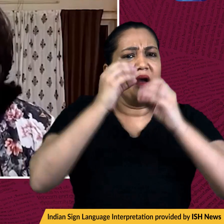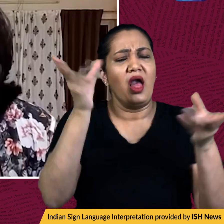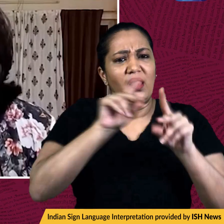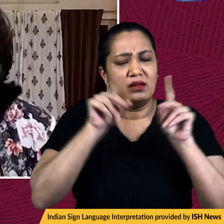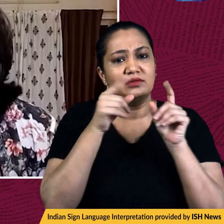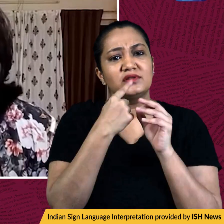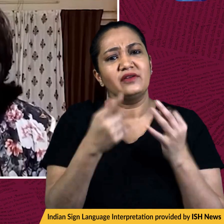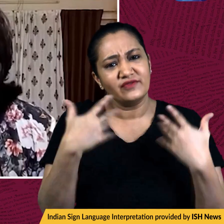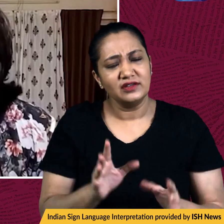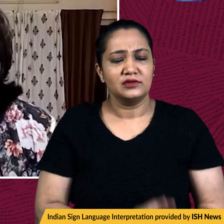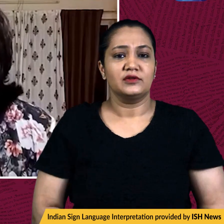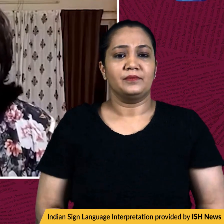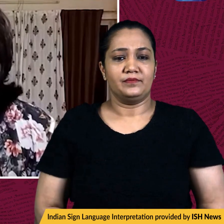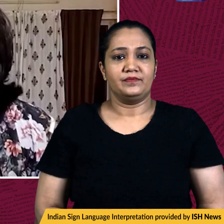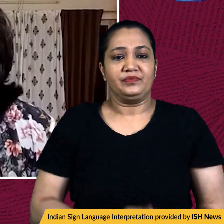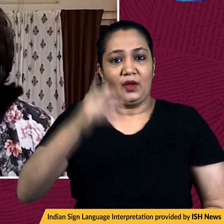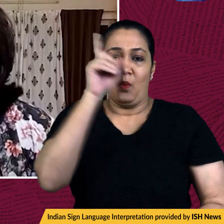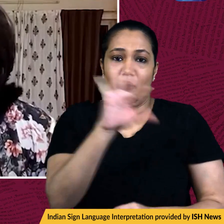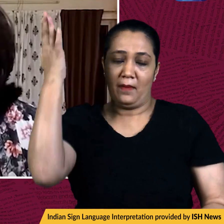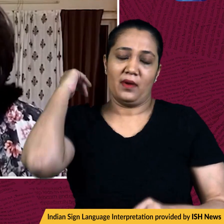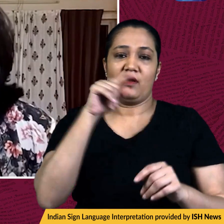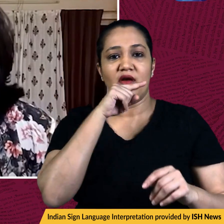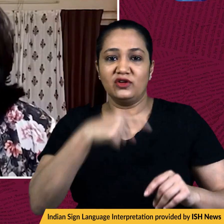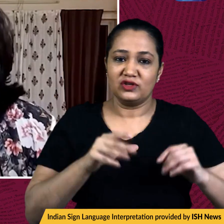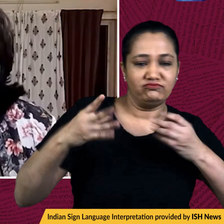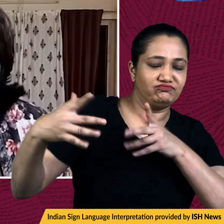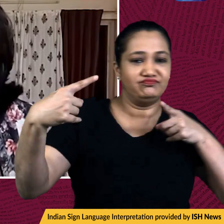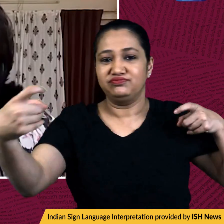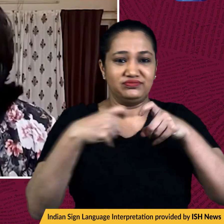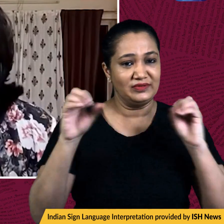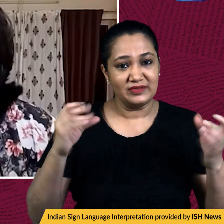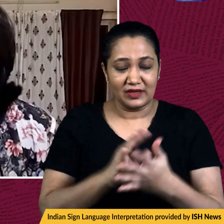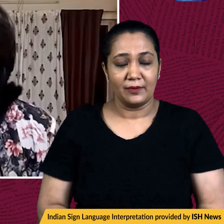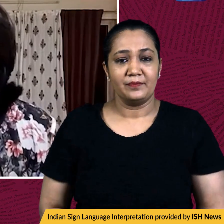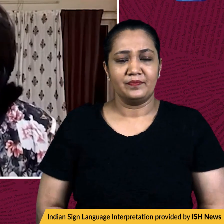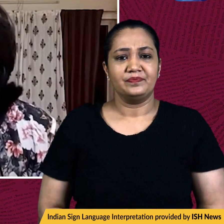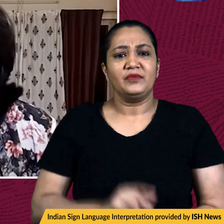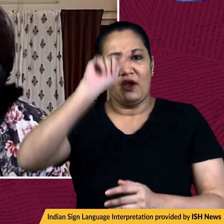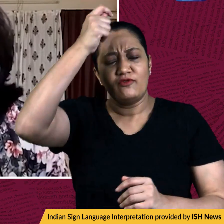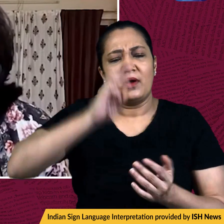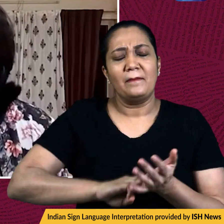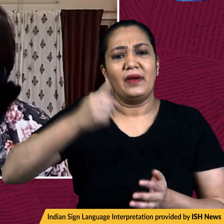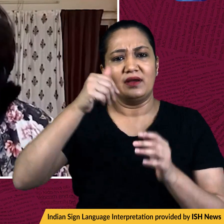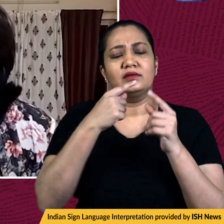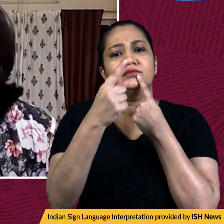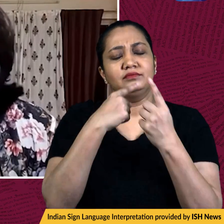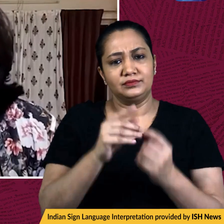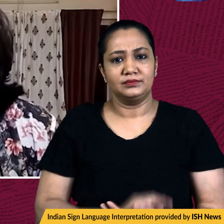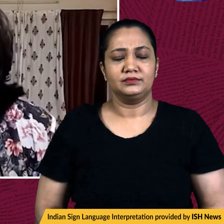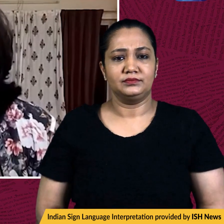after Moscow launched the invasion of Ukraine. Now, in an interview with Russian and foreign media, he said, I quote, it is